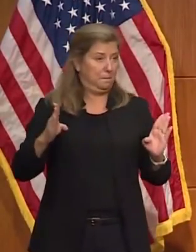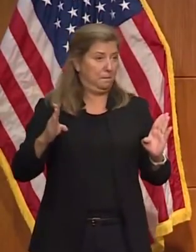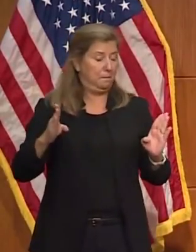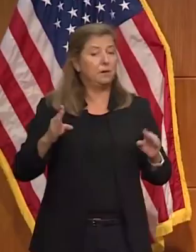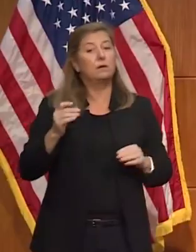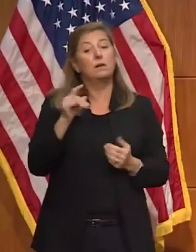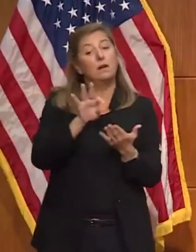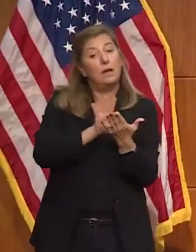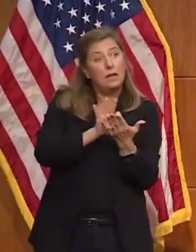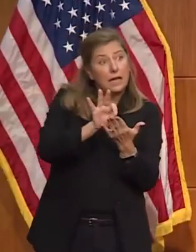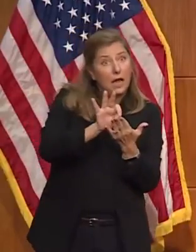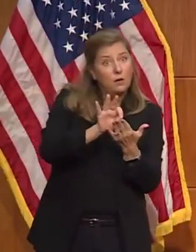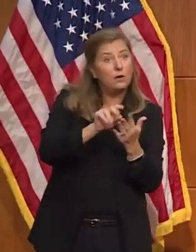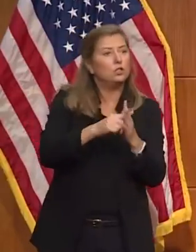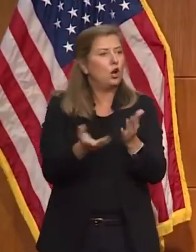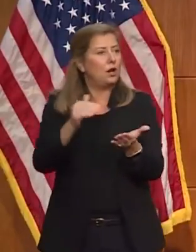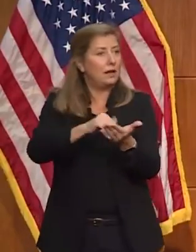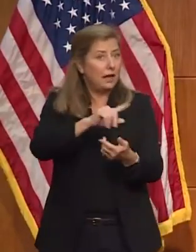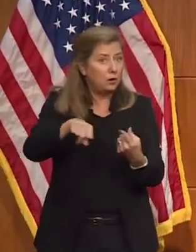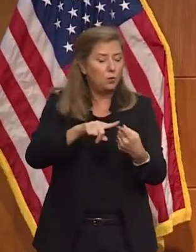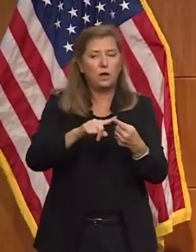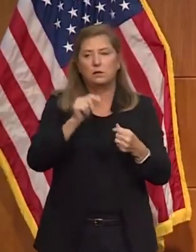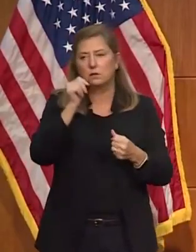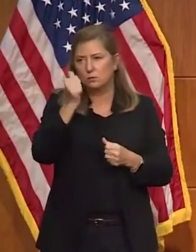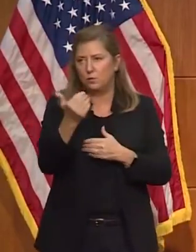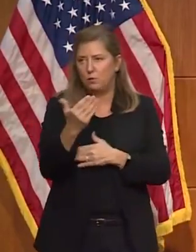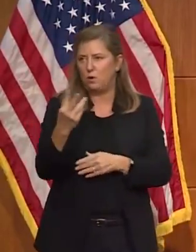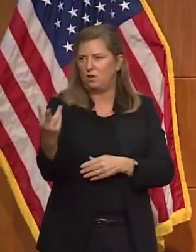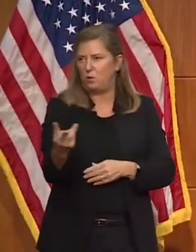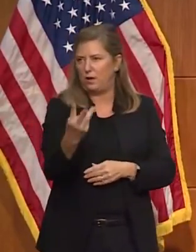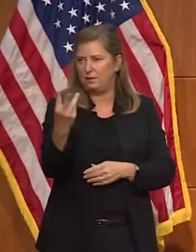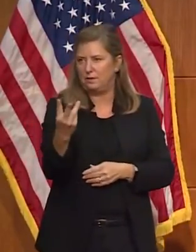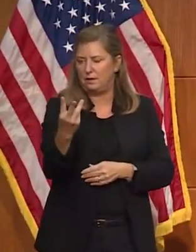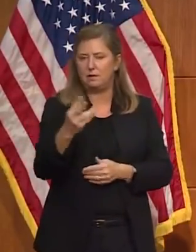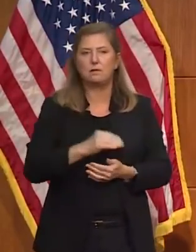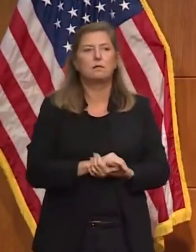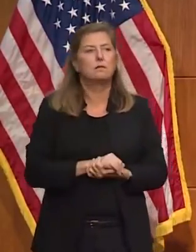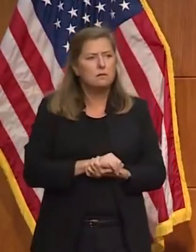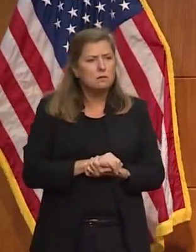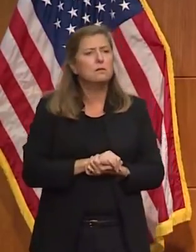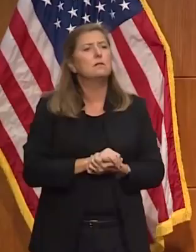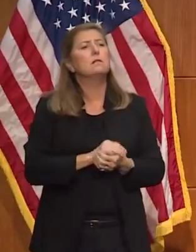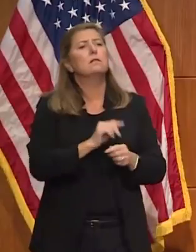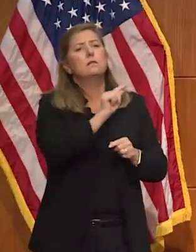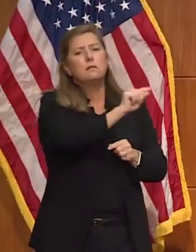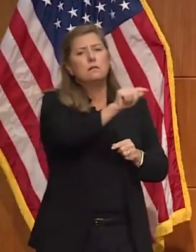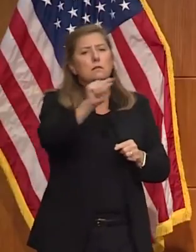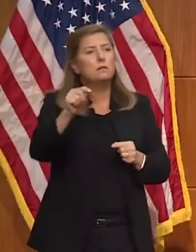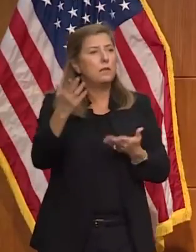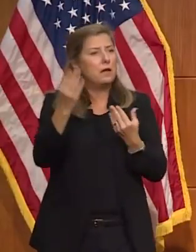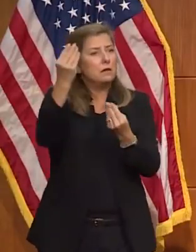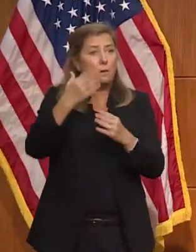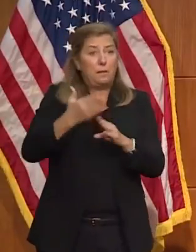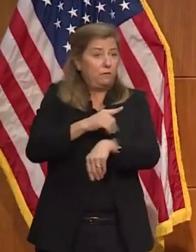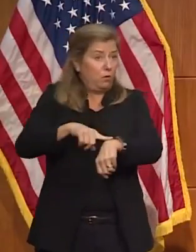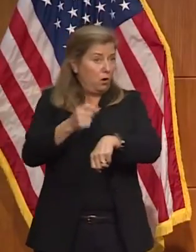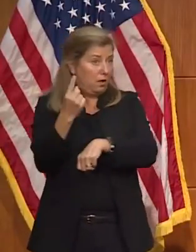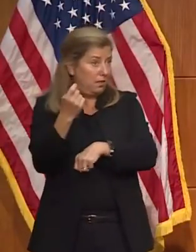Counting will resume on Wednesday. Some localities may report earlier than 11 p.m.